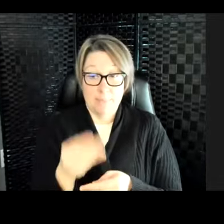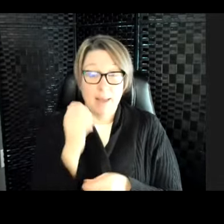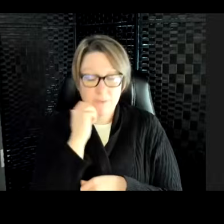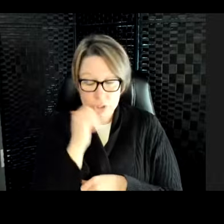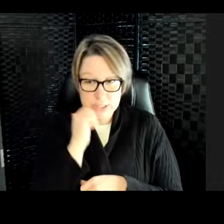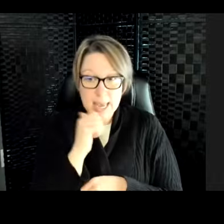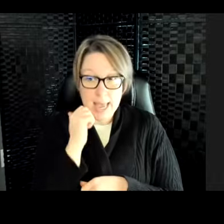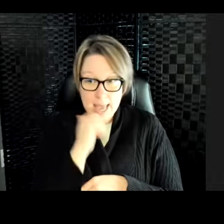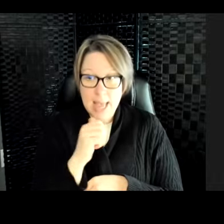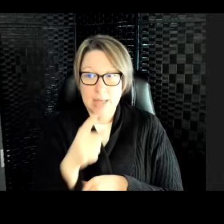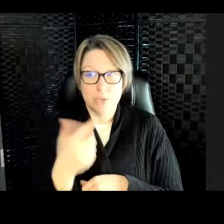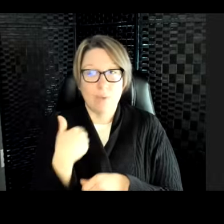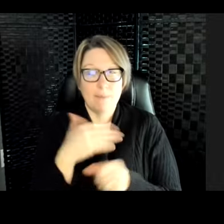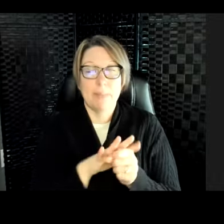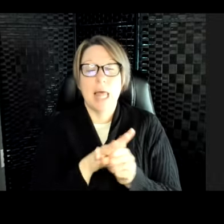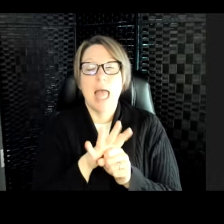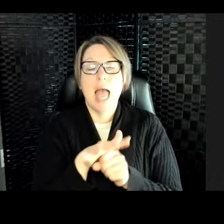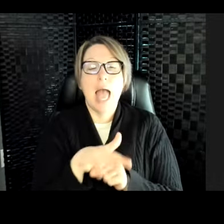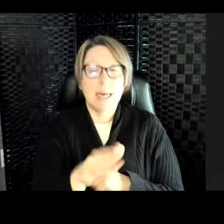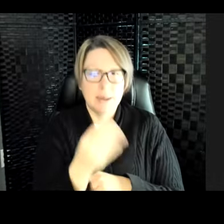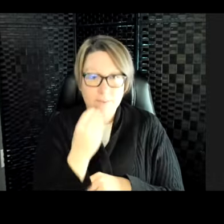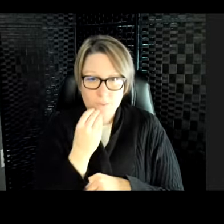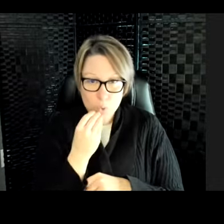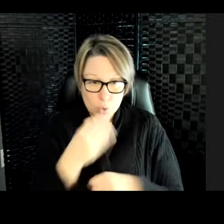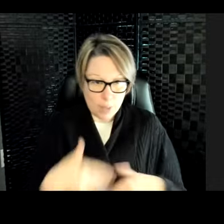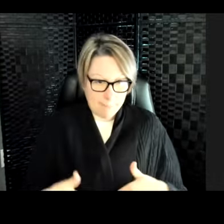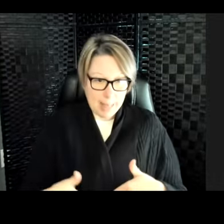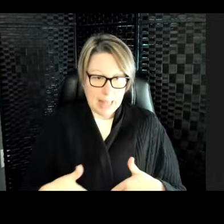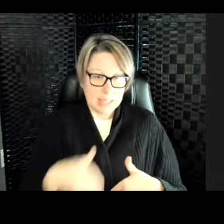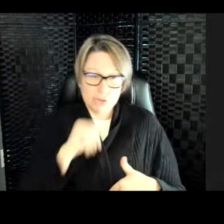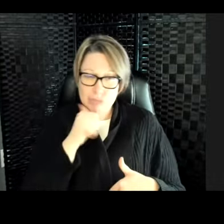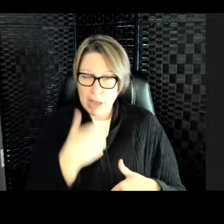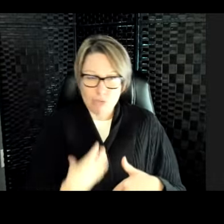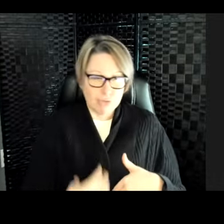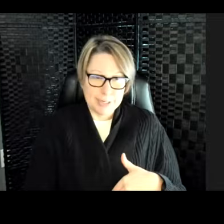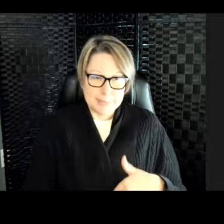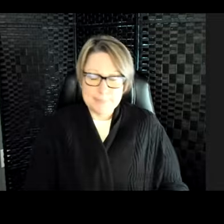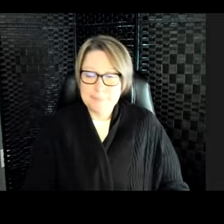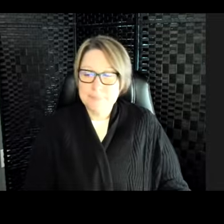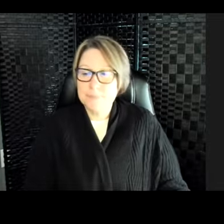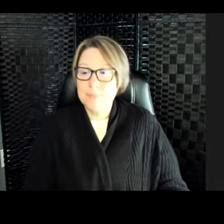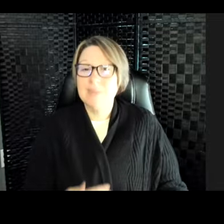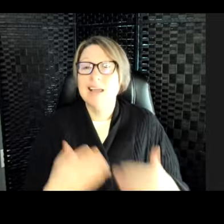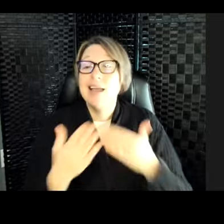have plenty of food in their bellies. So they're not hungry. And even if they got a little bit hungry,